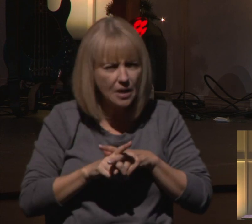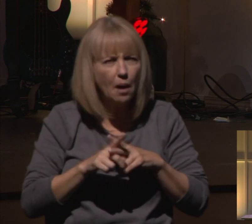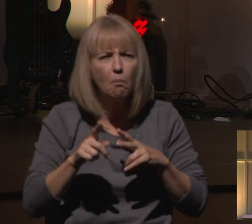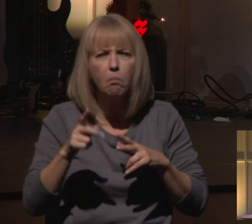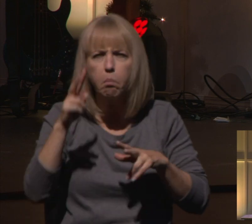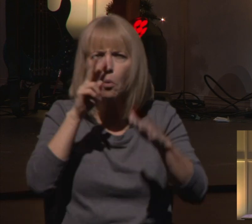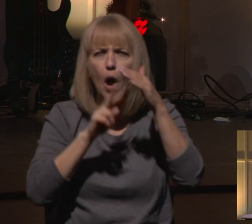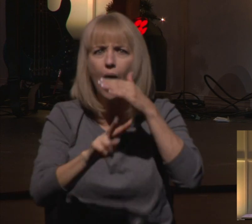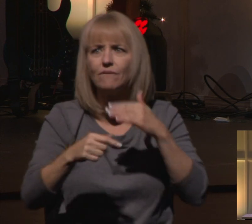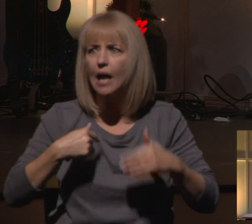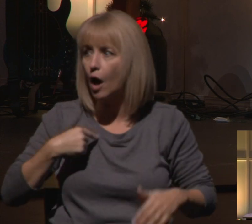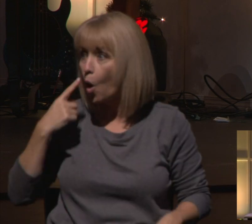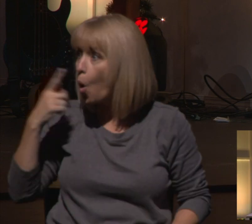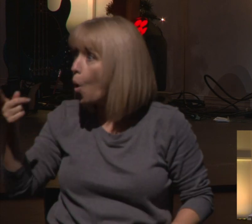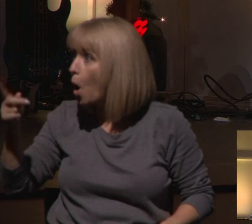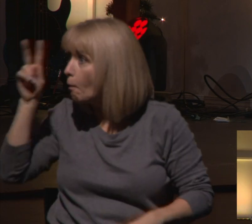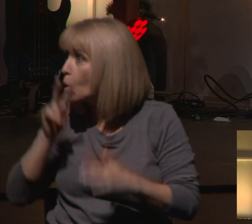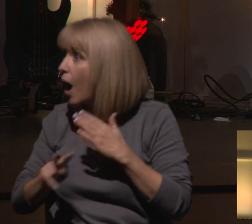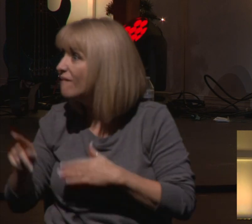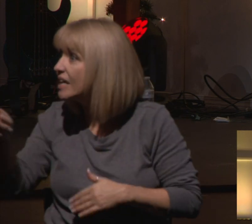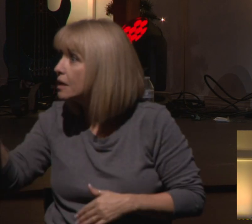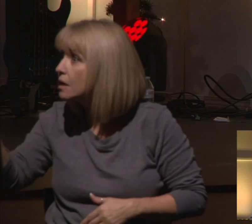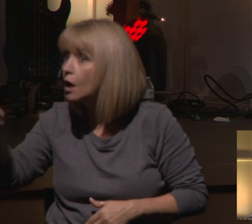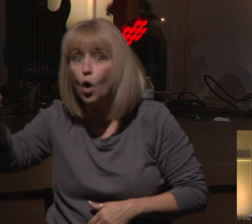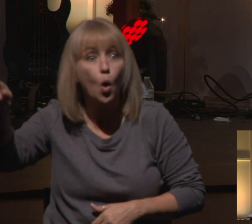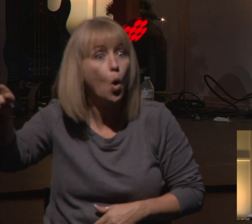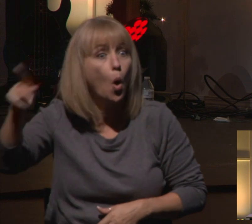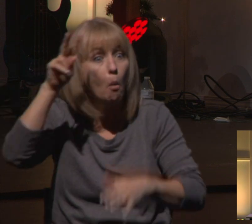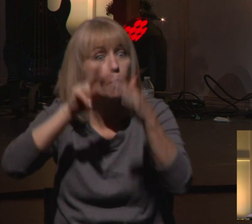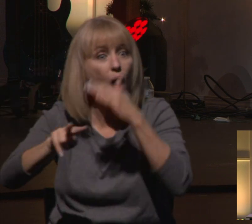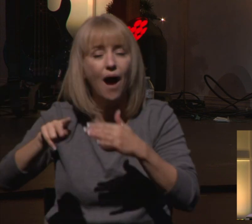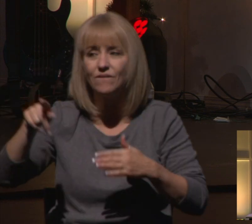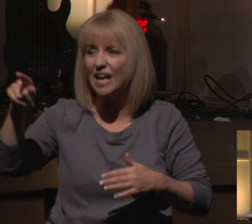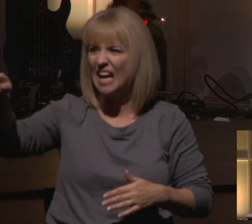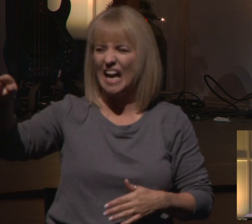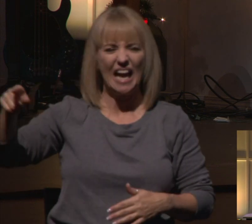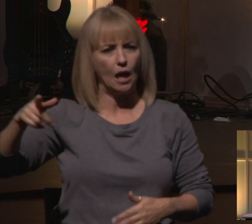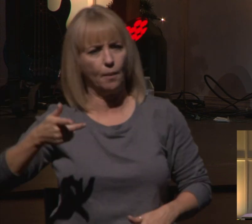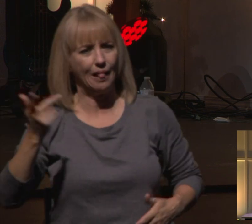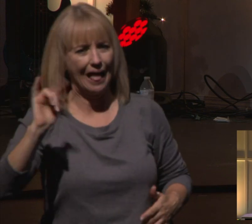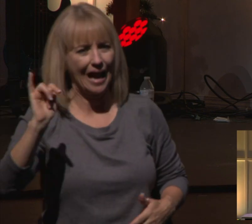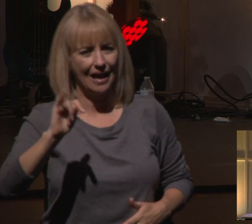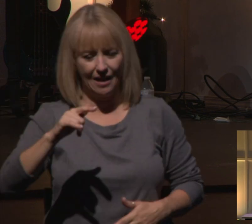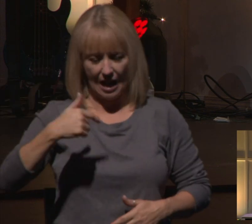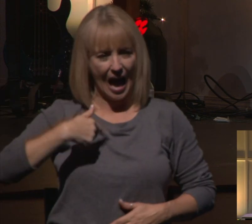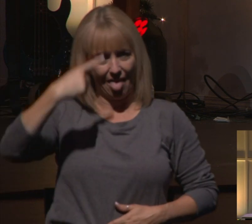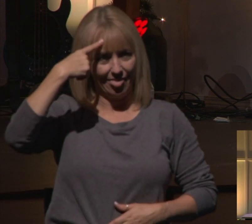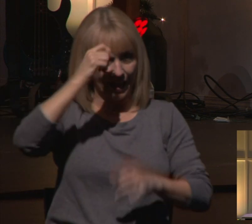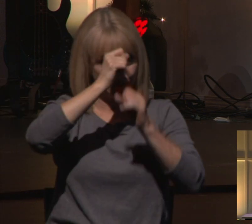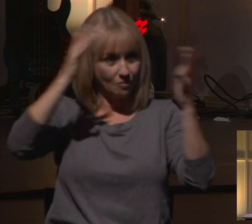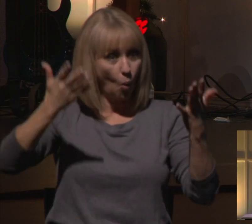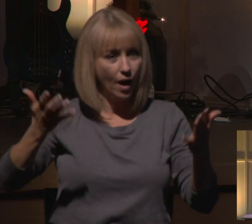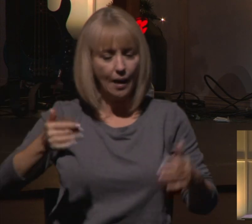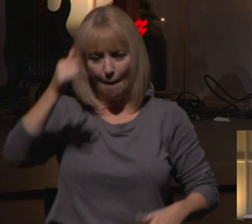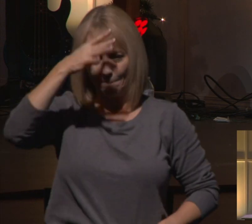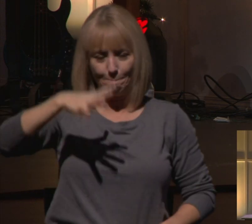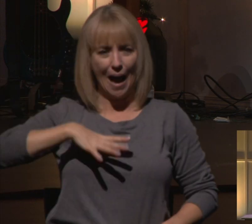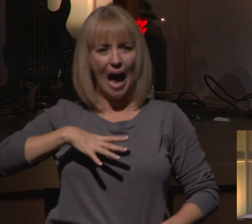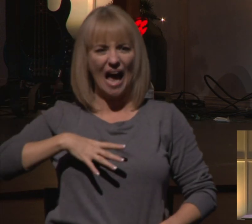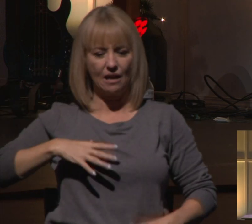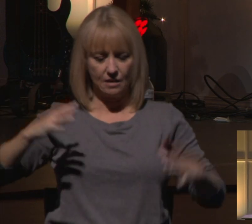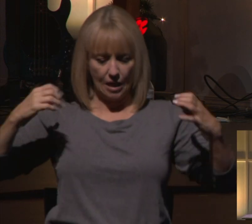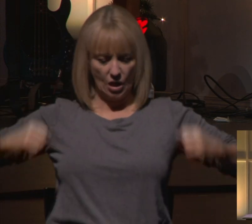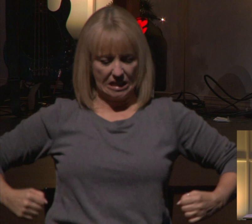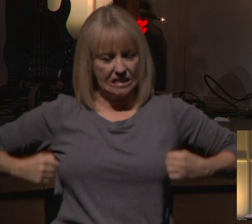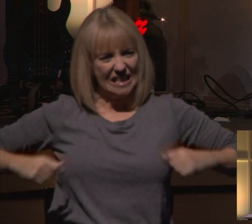me, when I hear that someone's a prophet, I typically think of that person who stands outside of Bush Stadium with the bullhorn. That's who I think of a prophet, where they